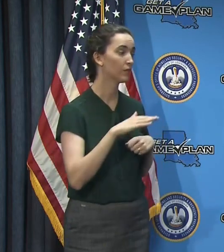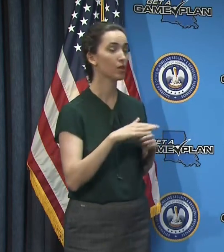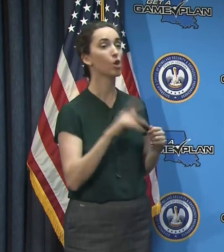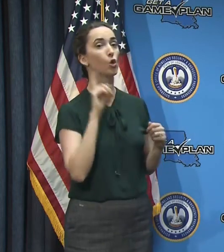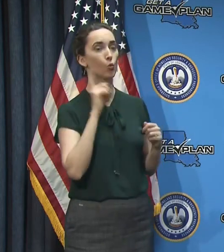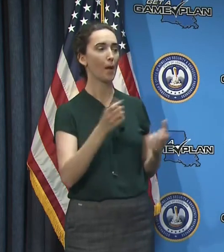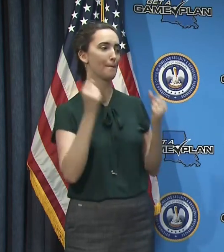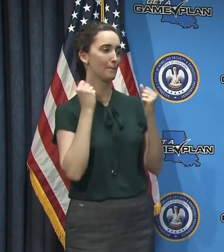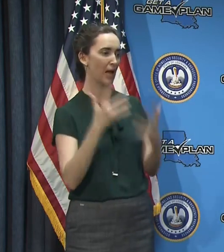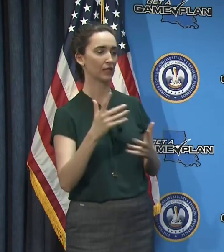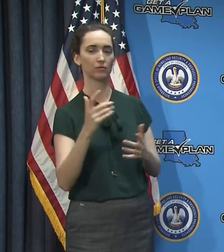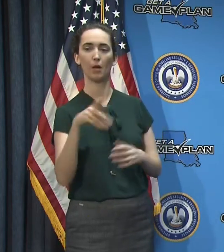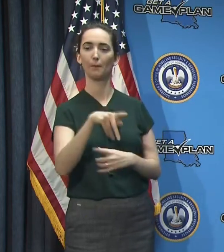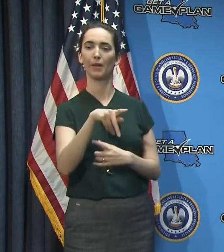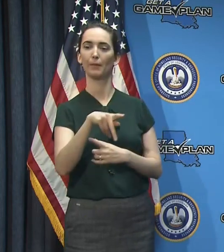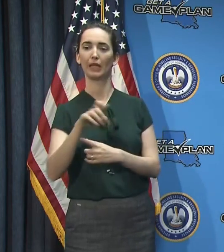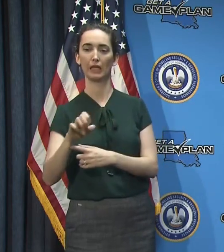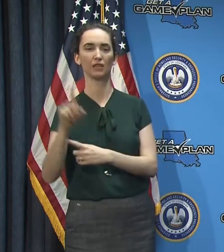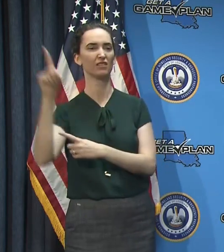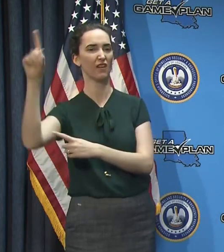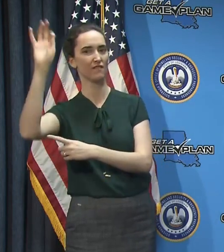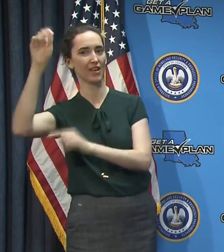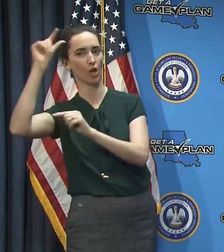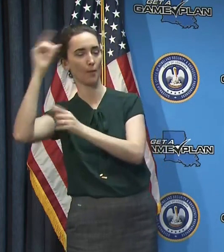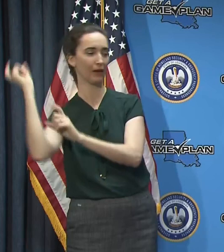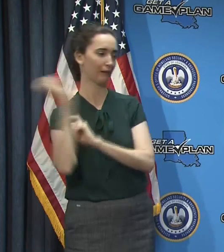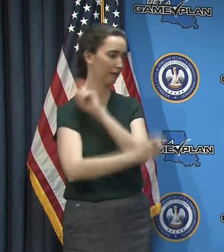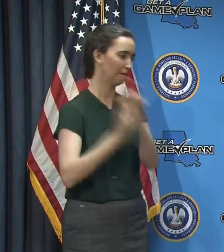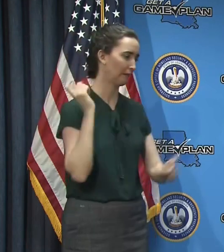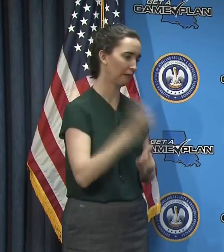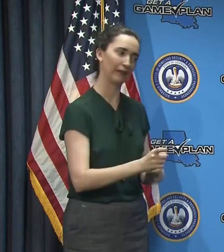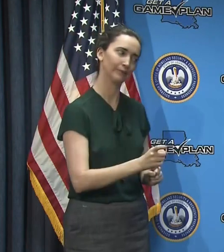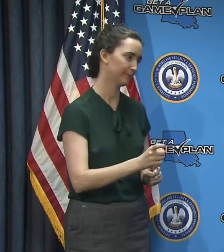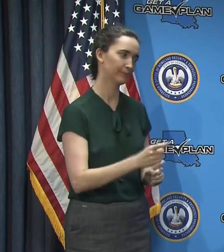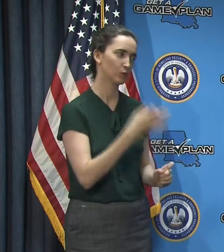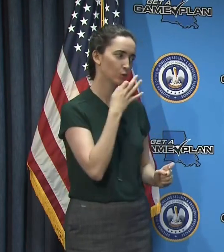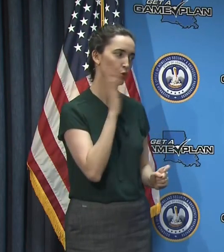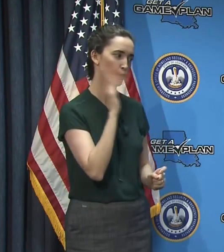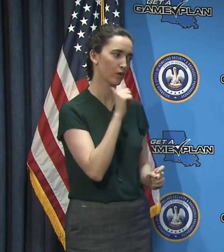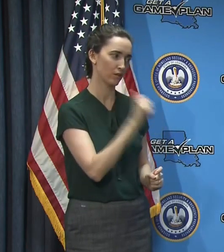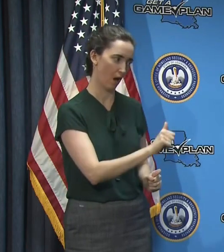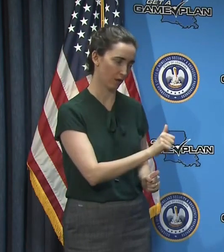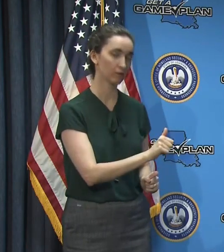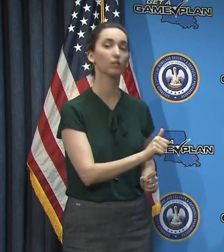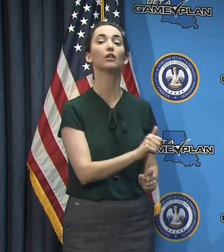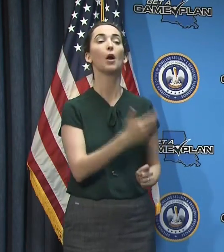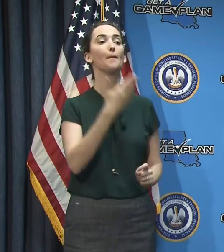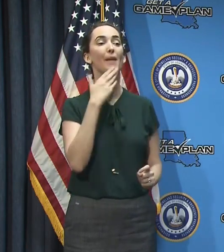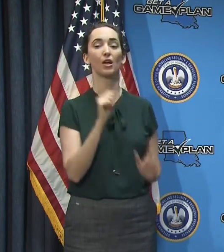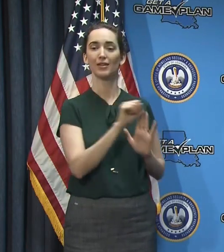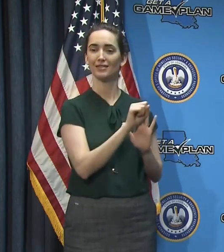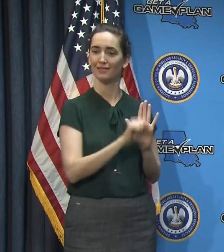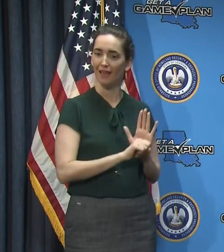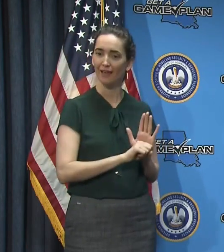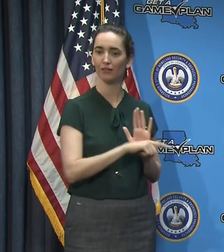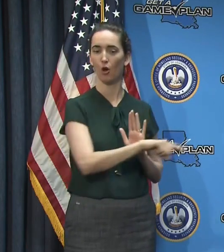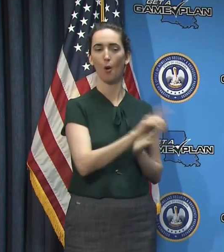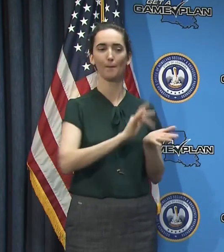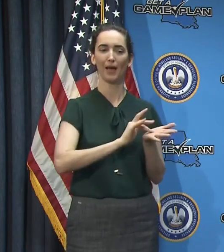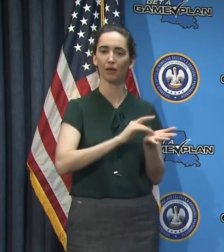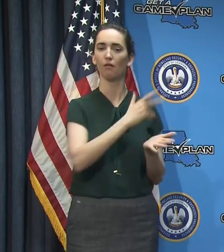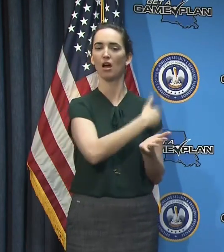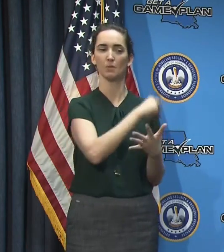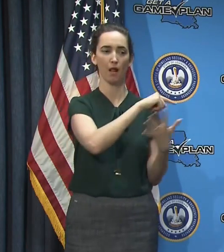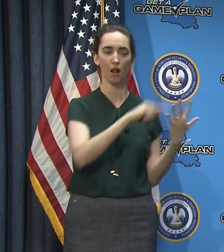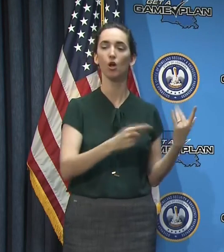large amounts of PPE from the national stockpile. Instead, the states and the medical providers should be trying to source PPE